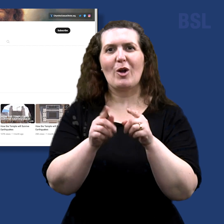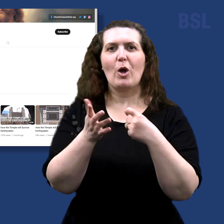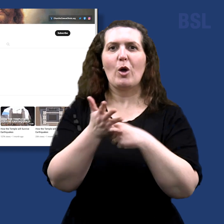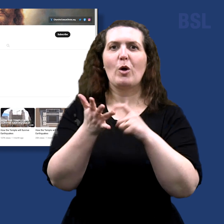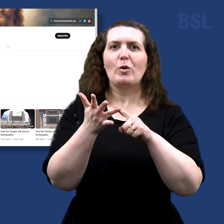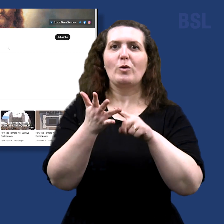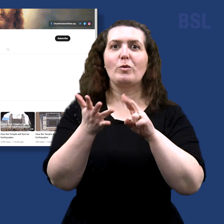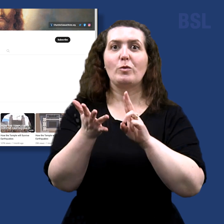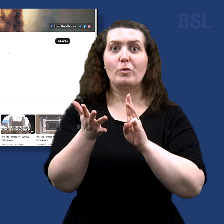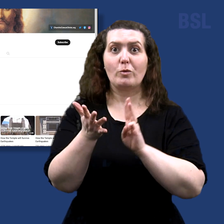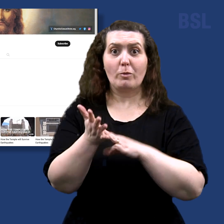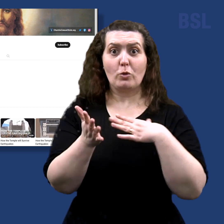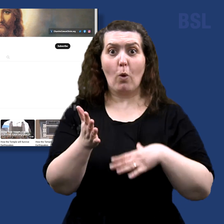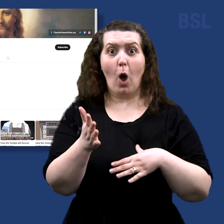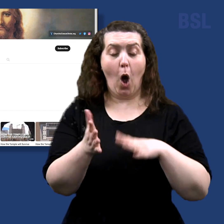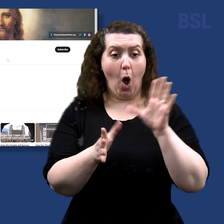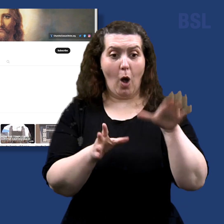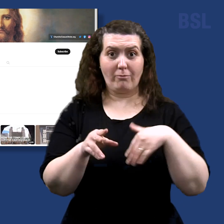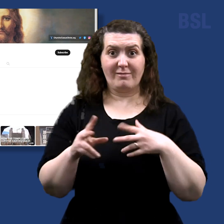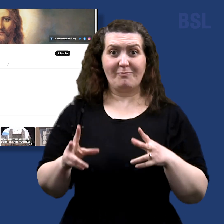go to the Church Newsroom YouTube channel.